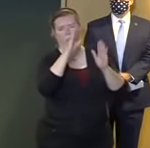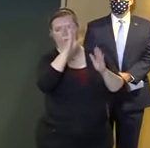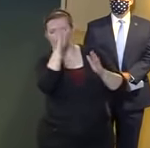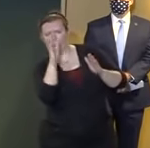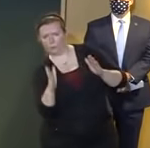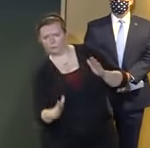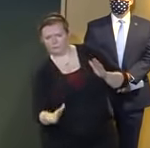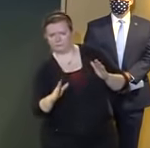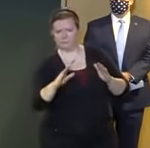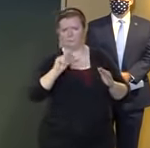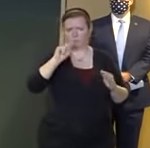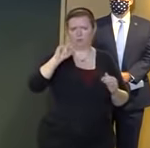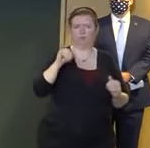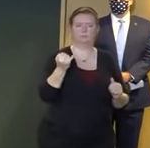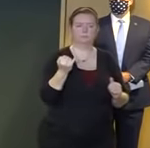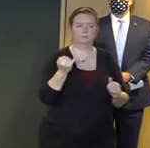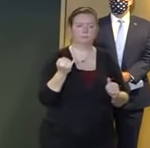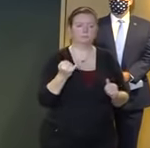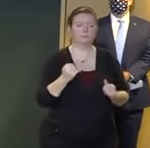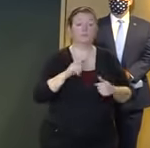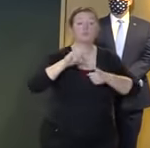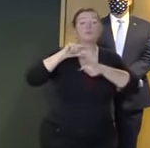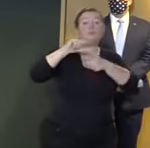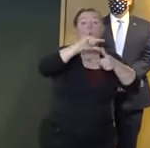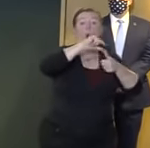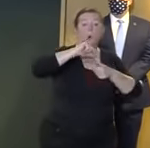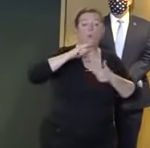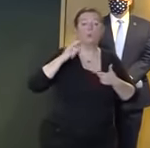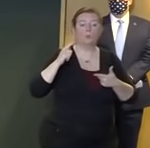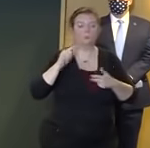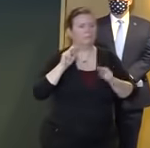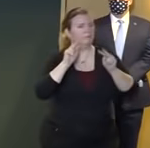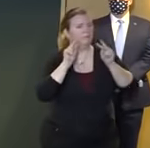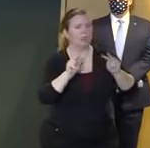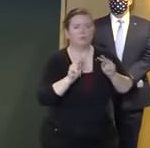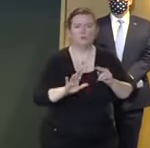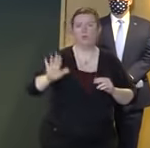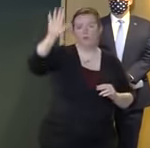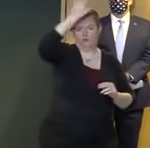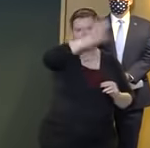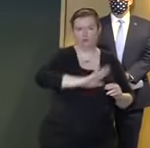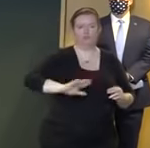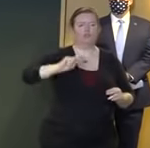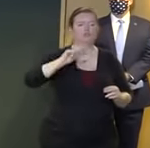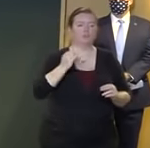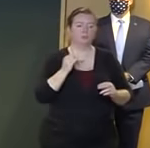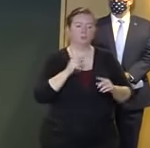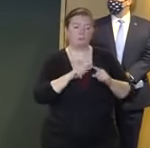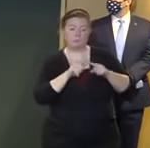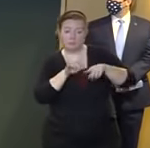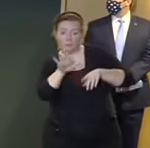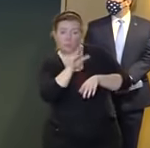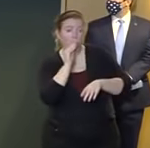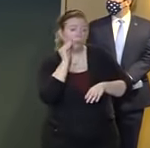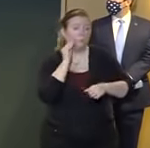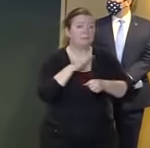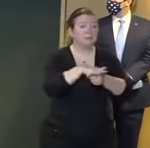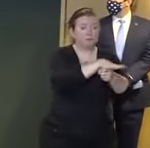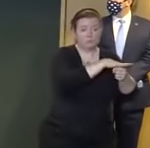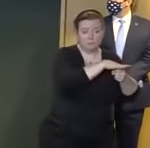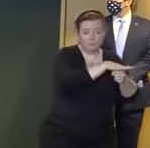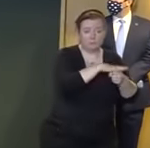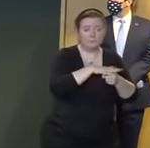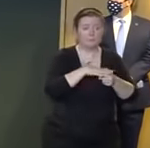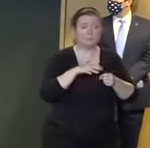watch posted for the entire state and depending on the counter your you're in some of those watches expire at